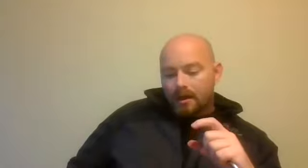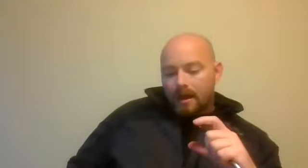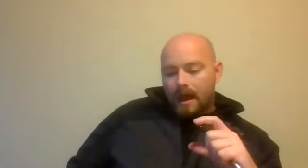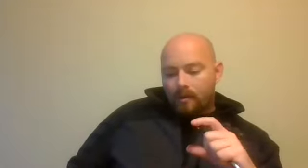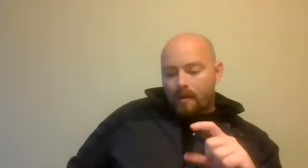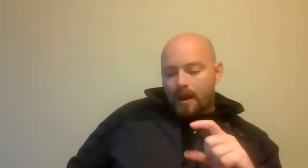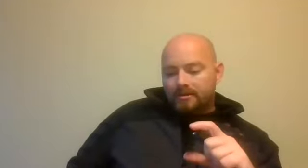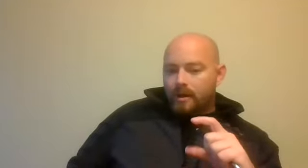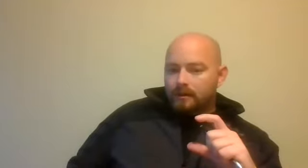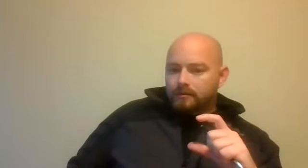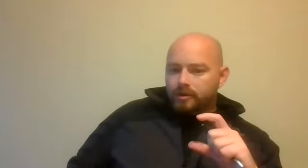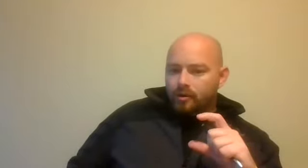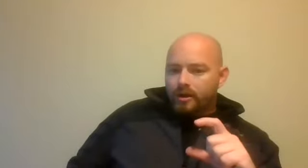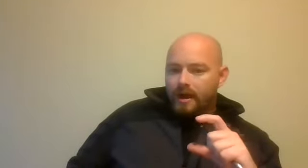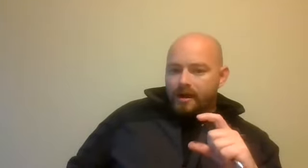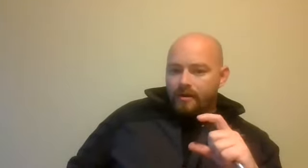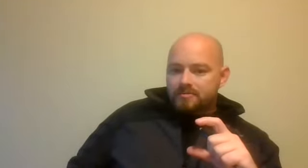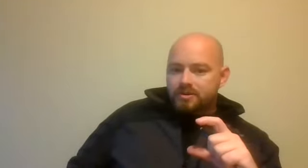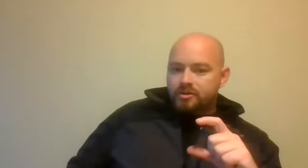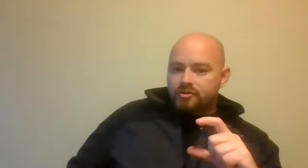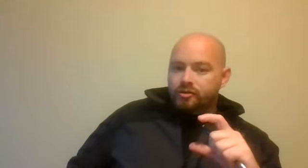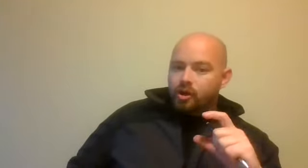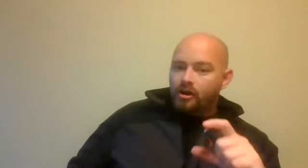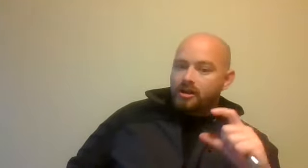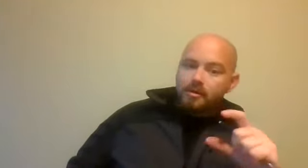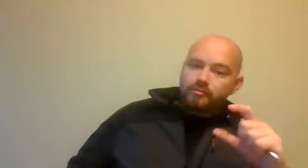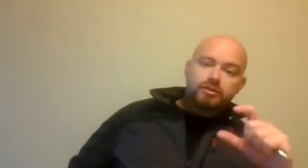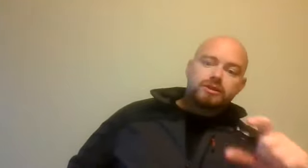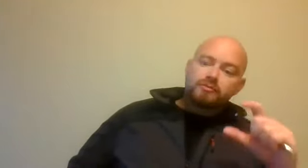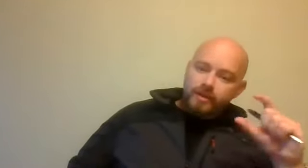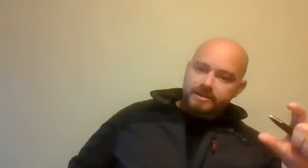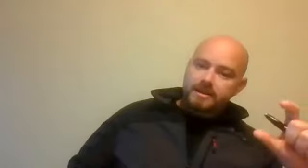And we went back to, well, you're looking at arrest procedures, so you're talking about reducing risk.